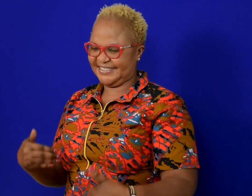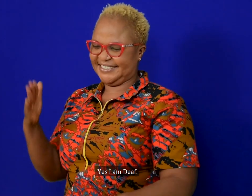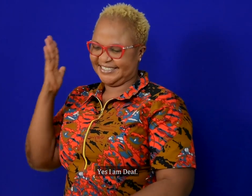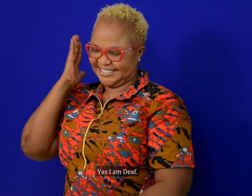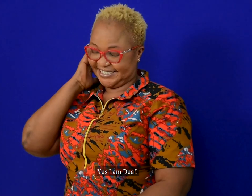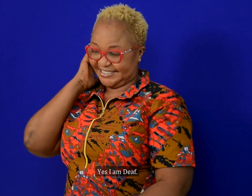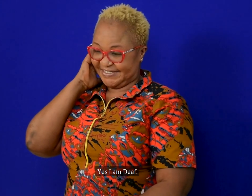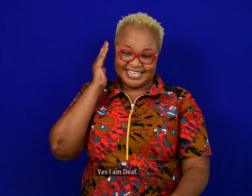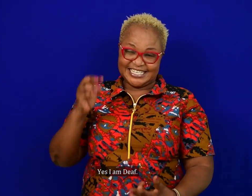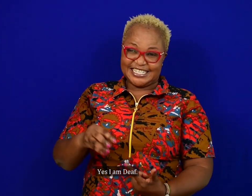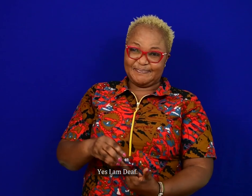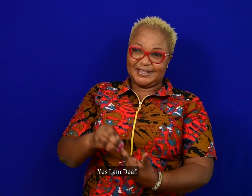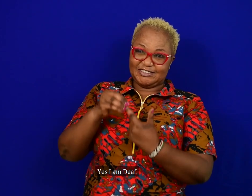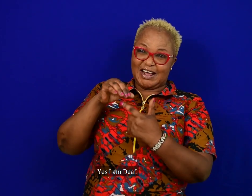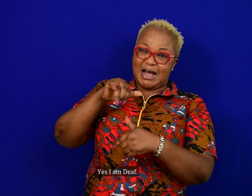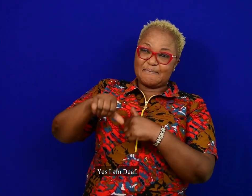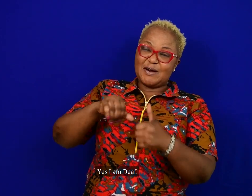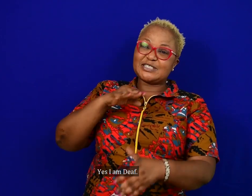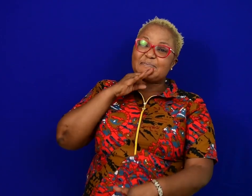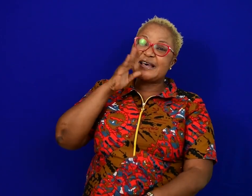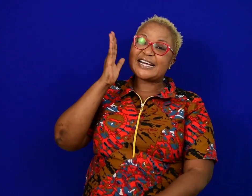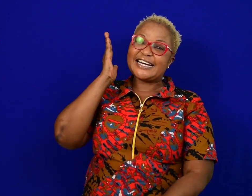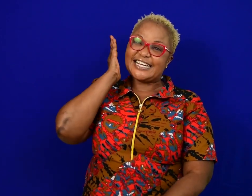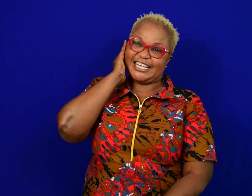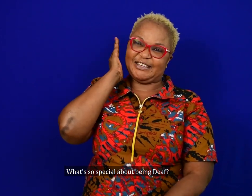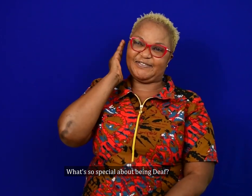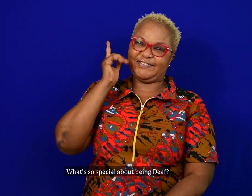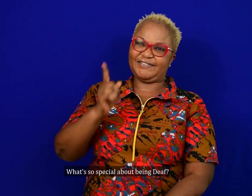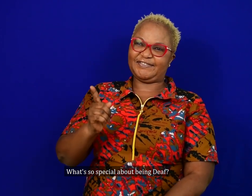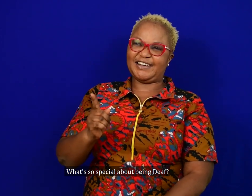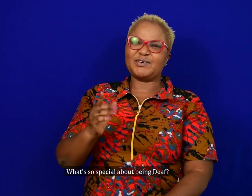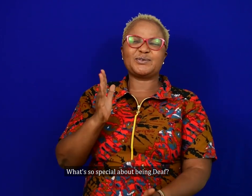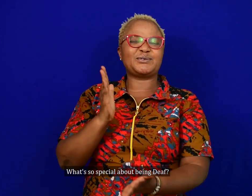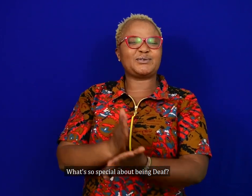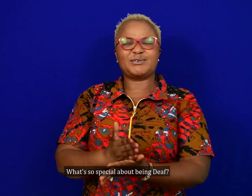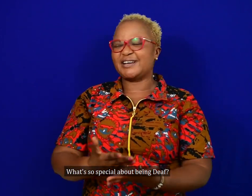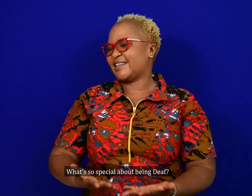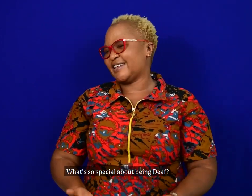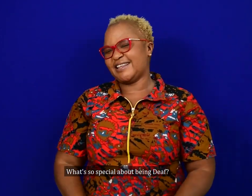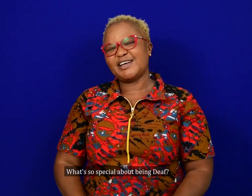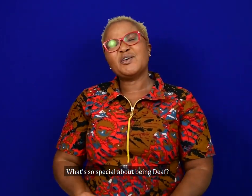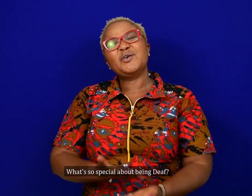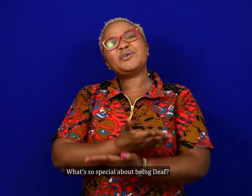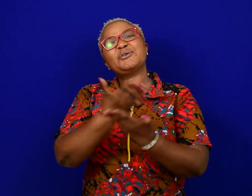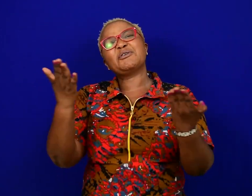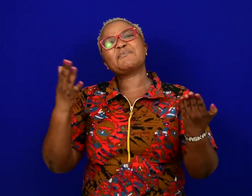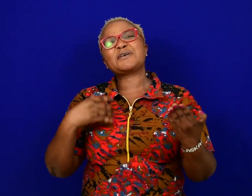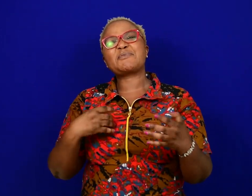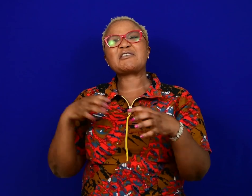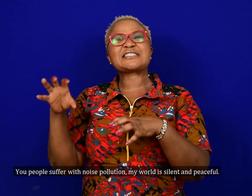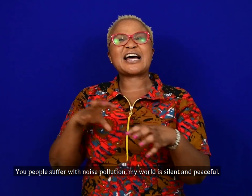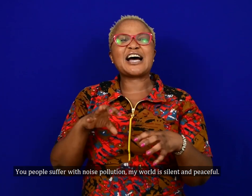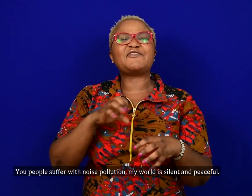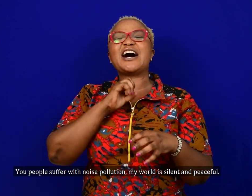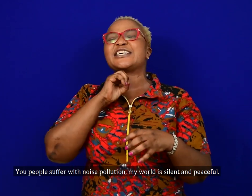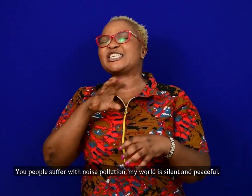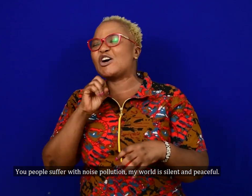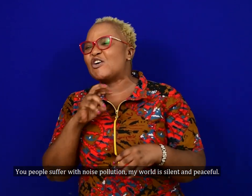Yes, I'm deaf, and not so special about being deaf. You people suffer